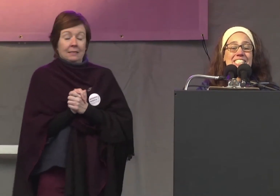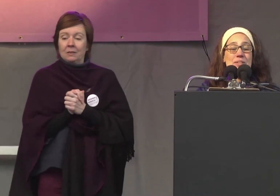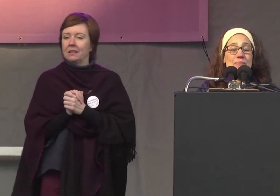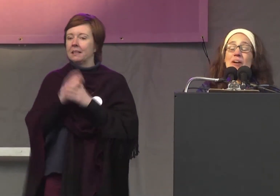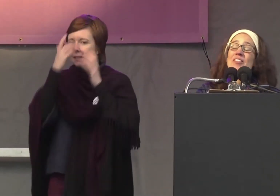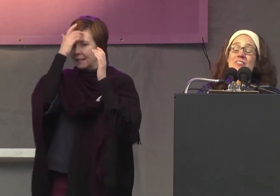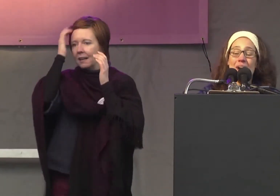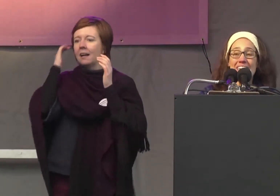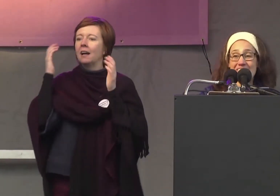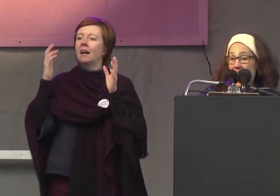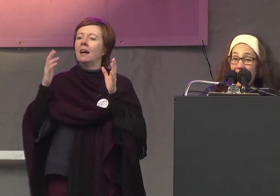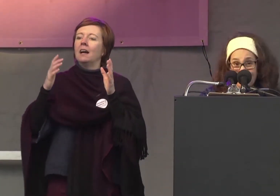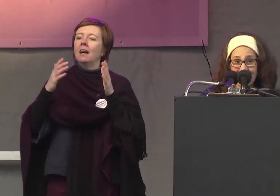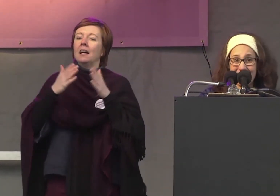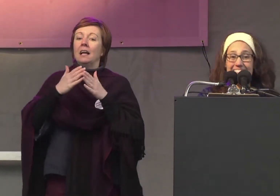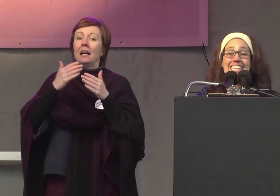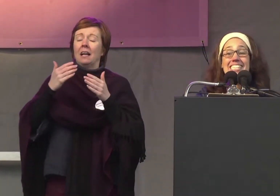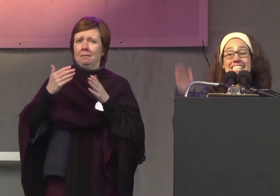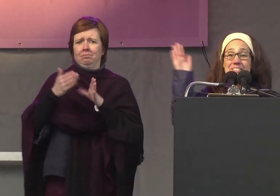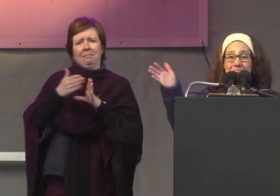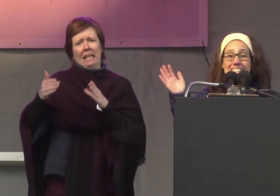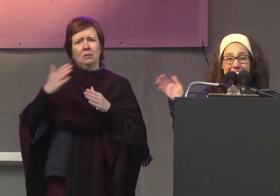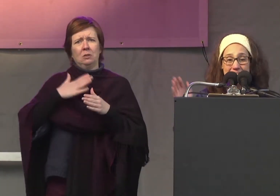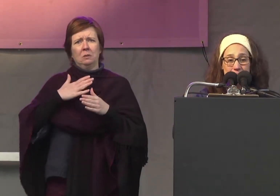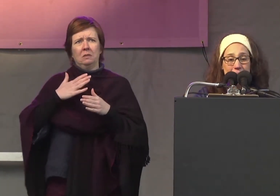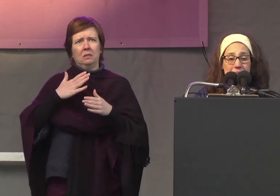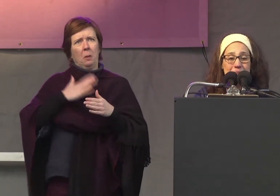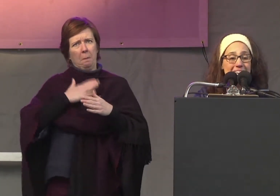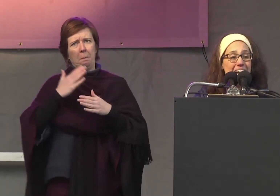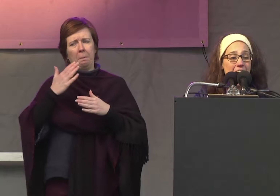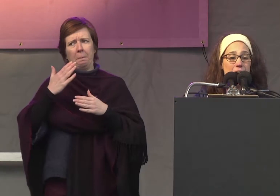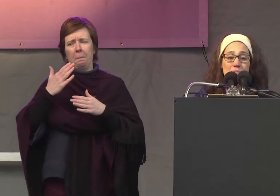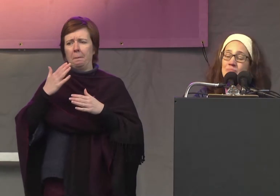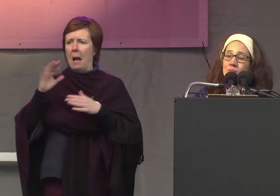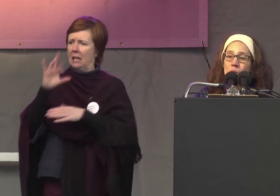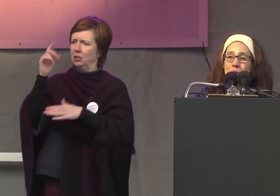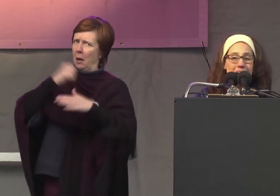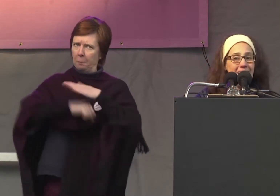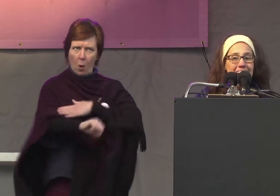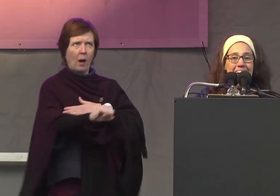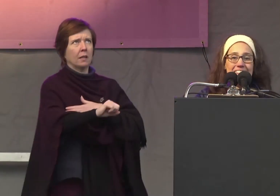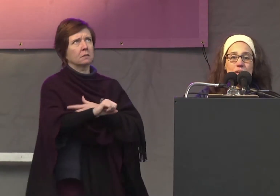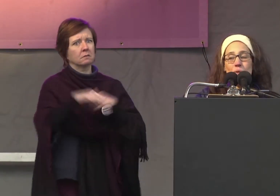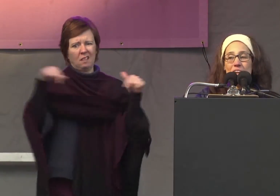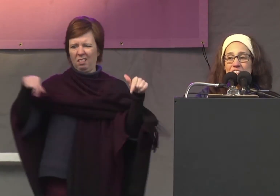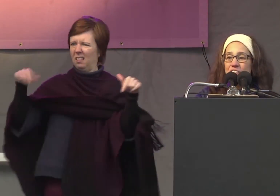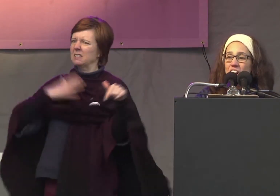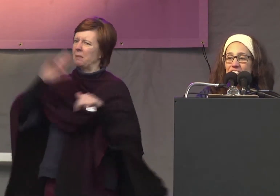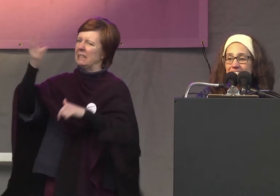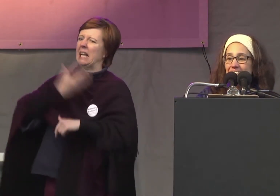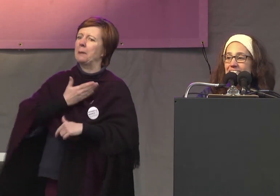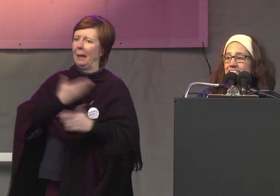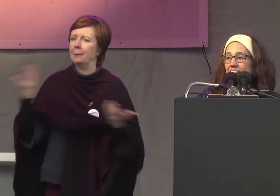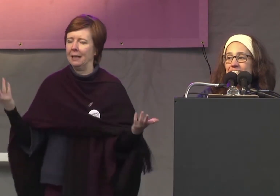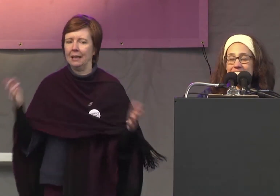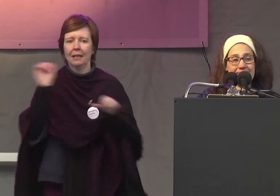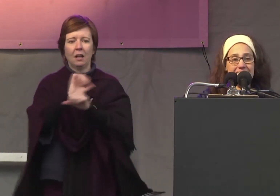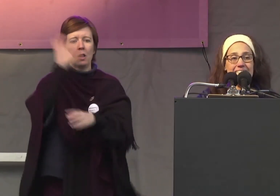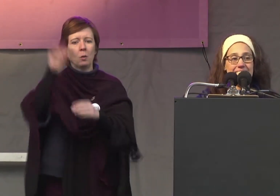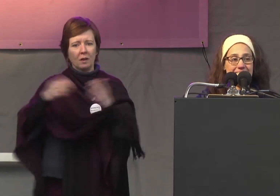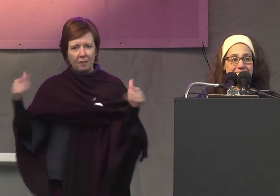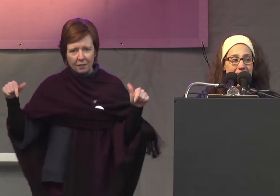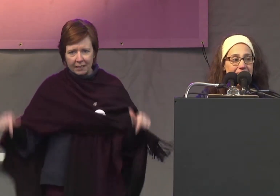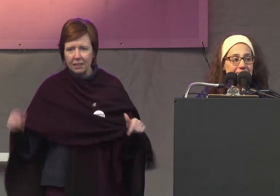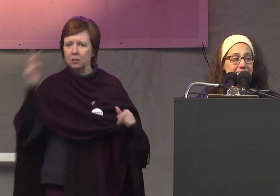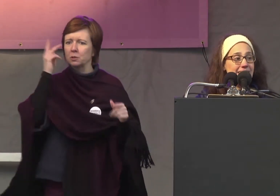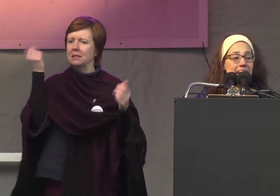next to the birth of my child this is my second baby the work involved in this and to